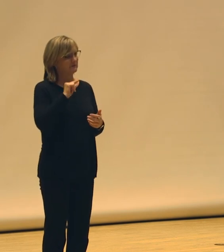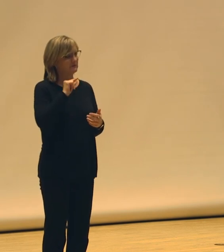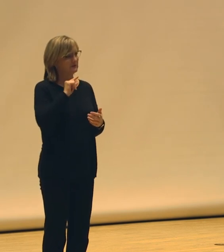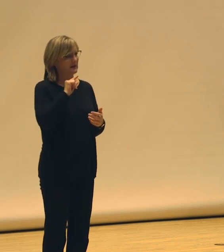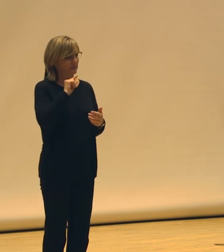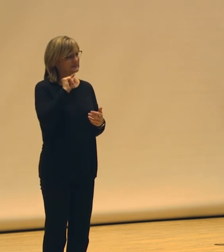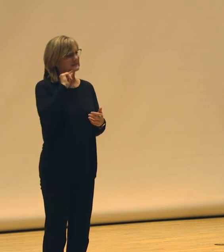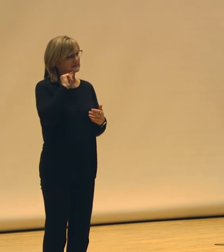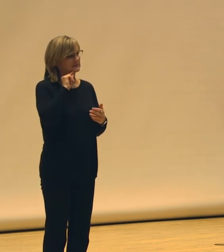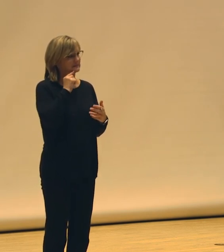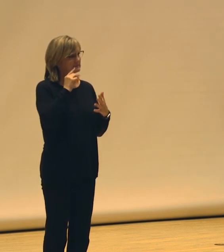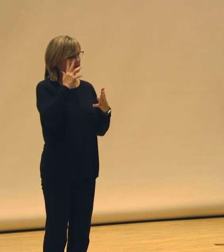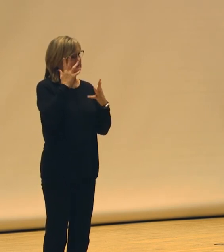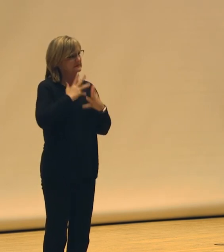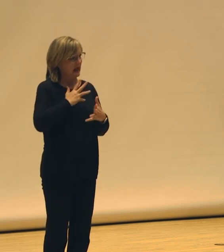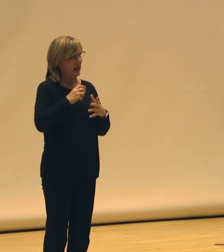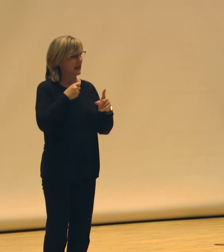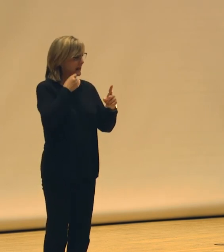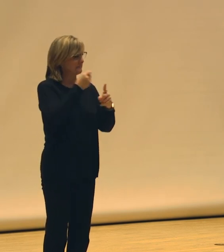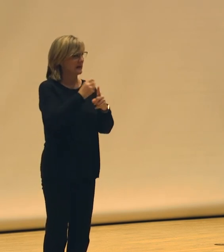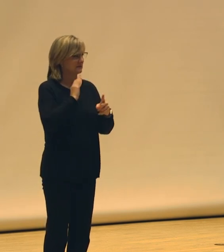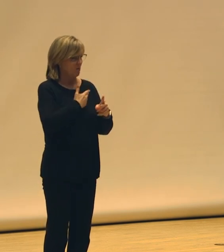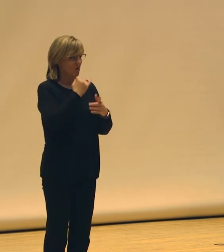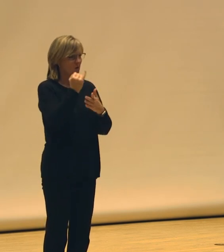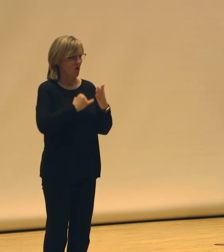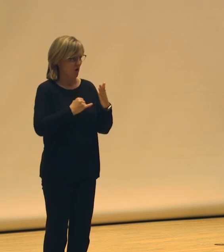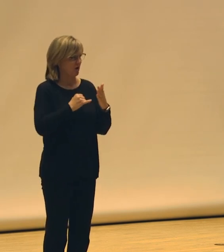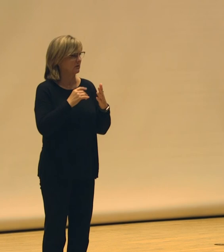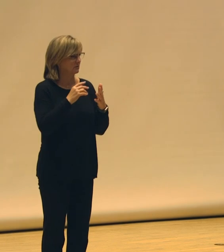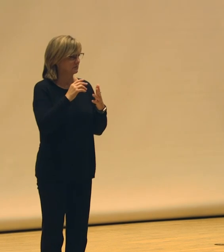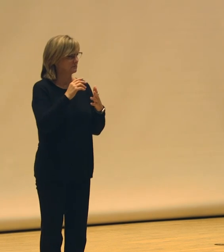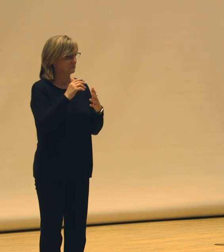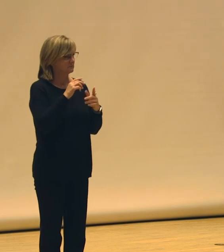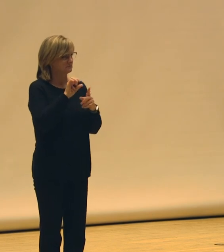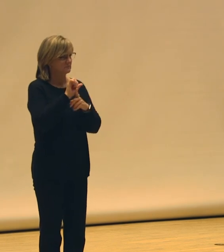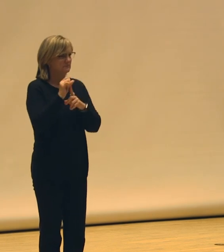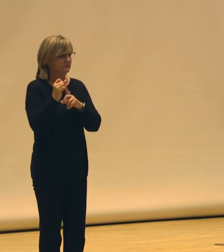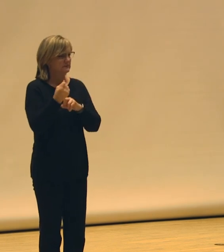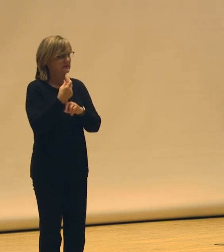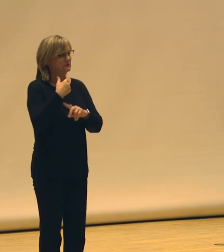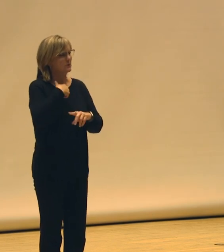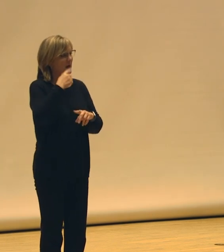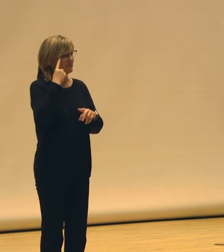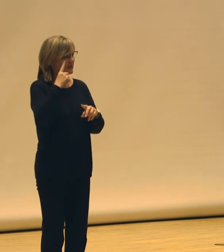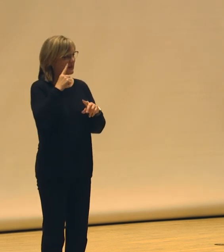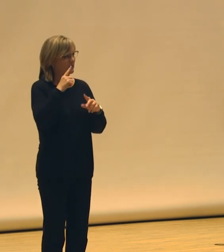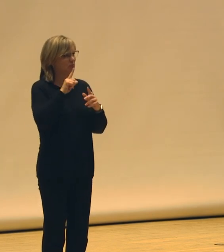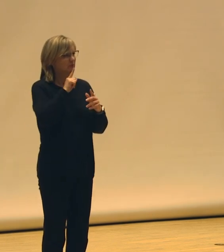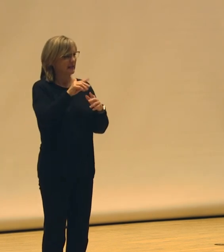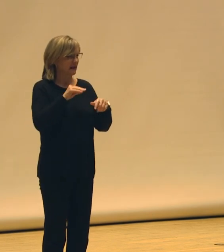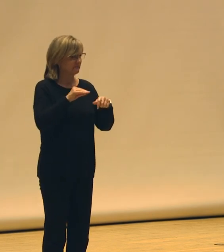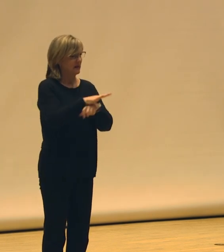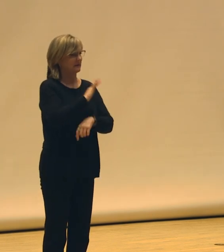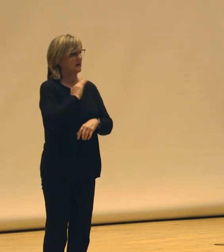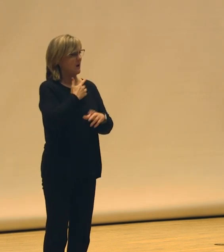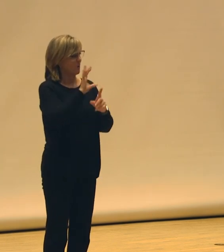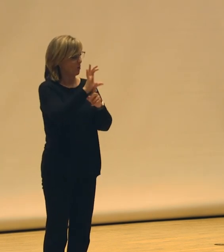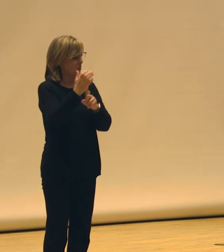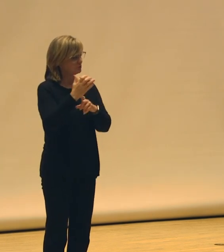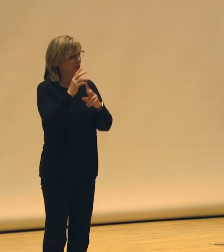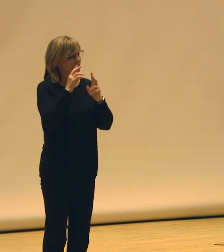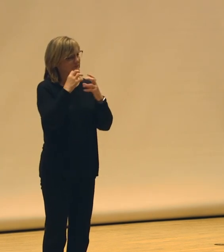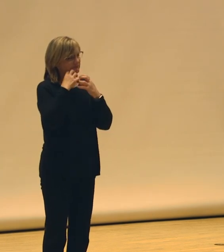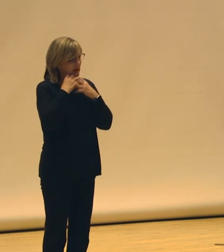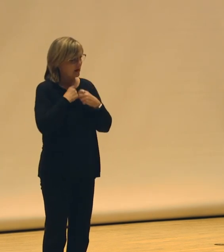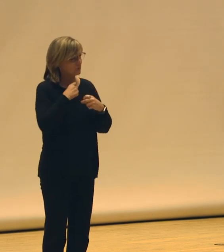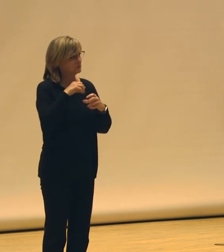sad impact on our US art scene. And I think it started to infiltrate the value of culture, you know, in our